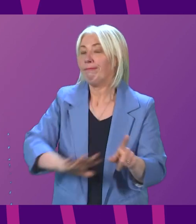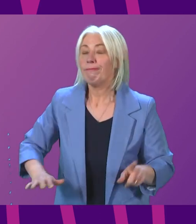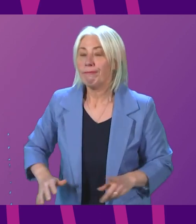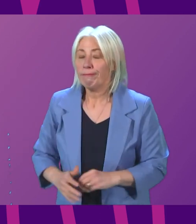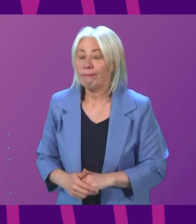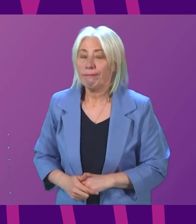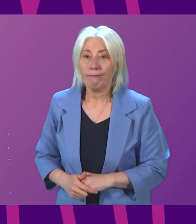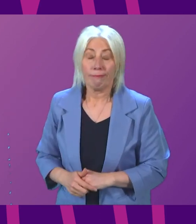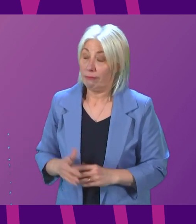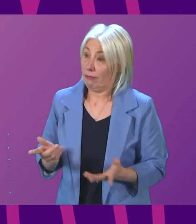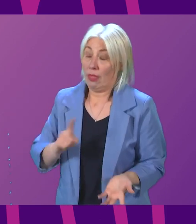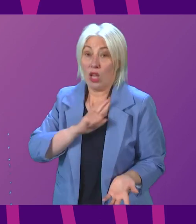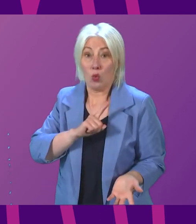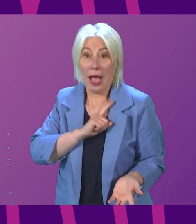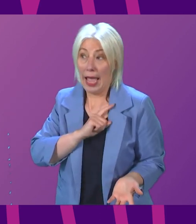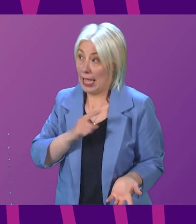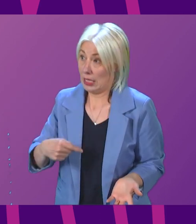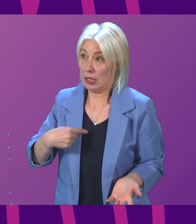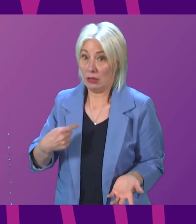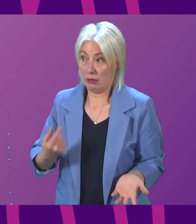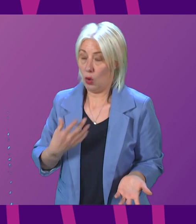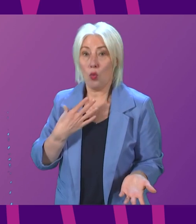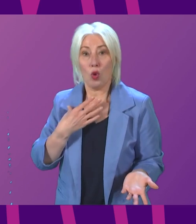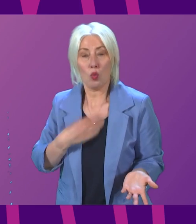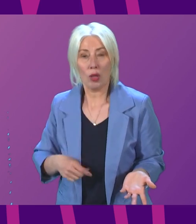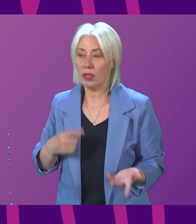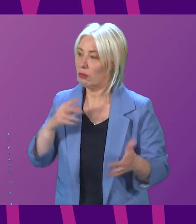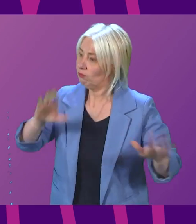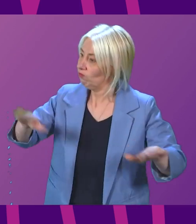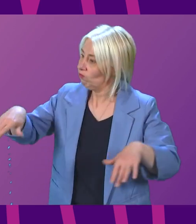which is another reason for wanting to get a better